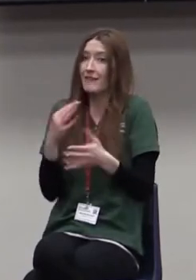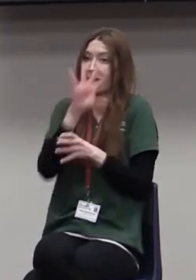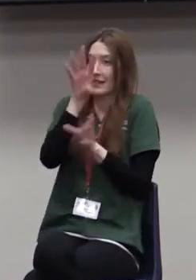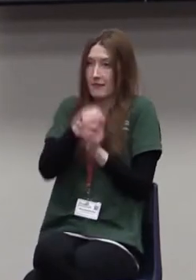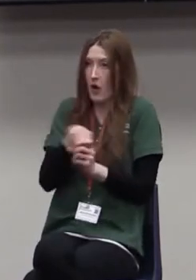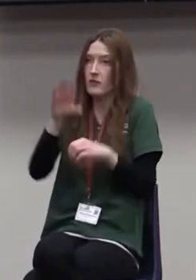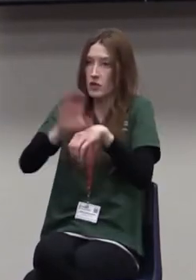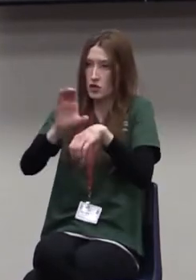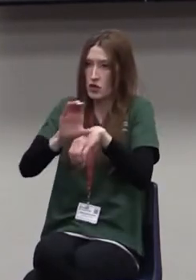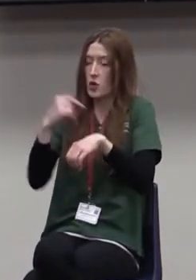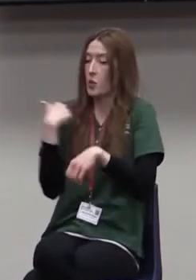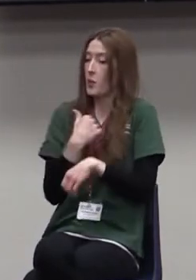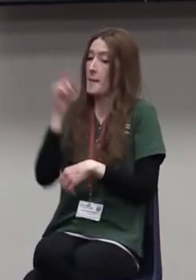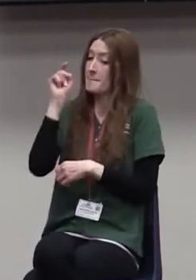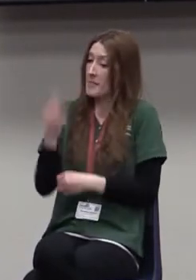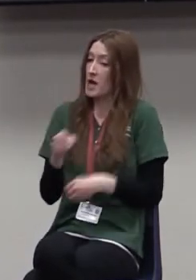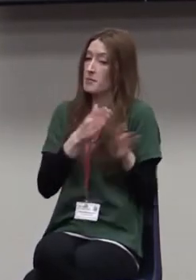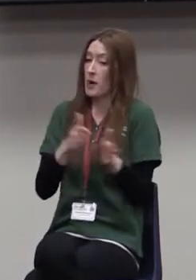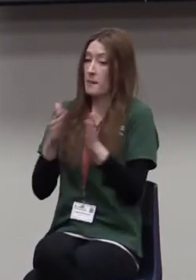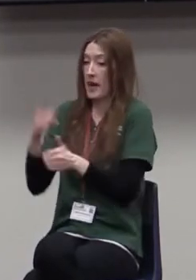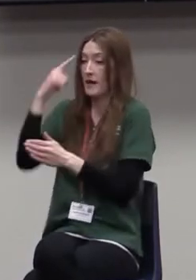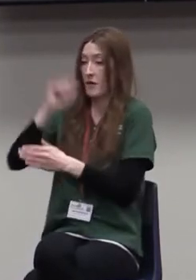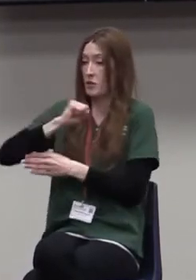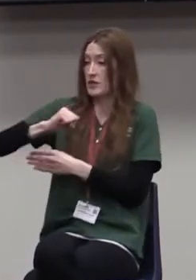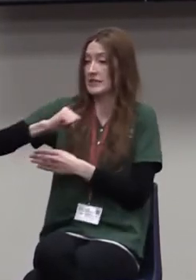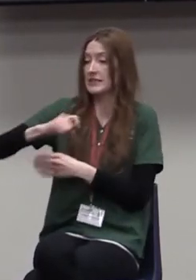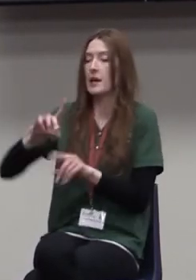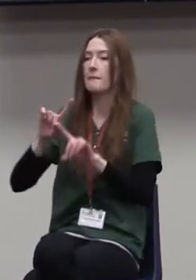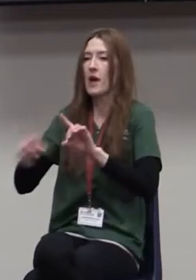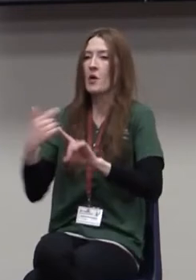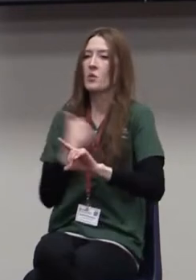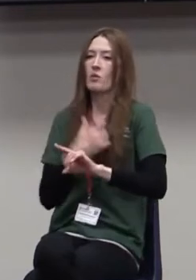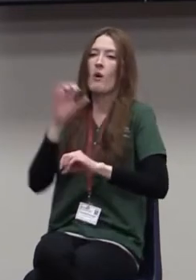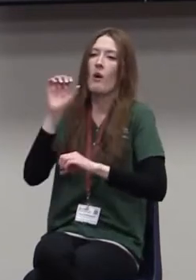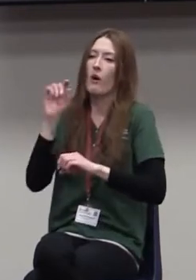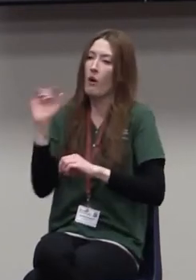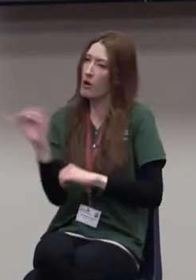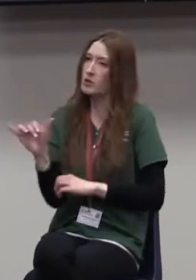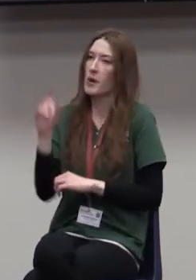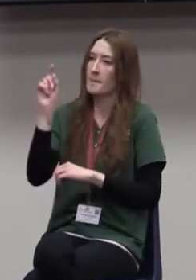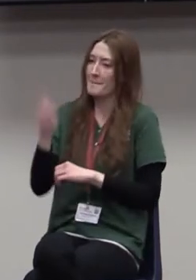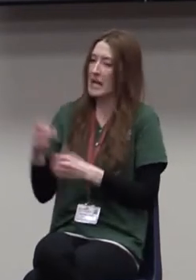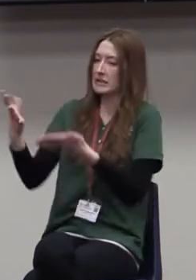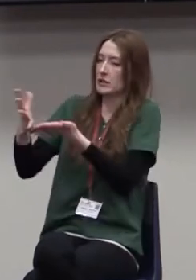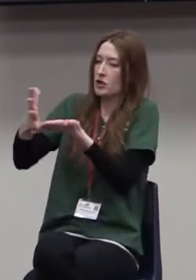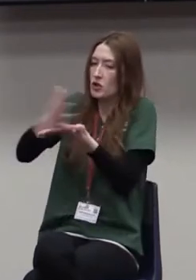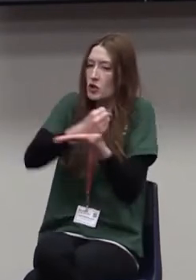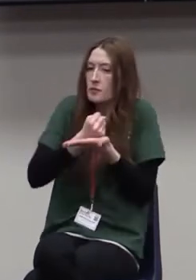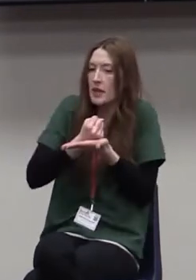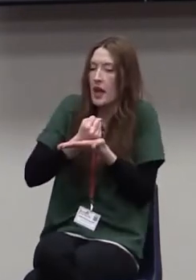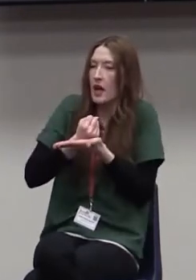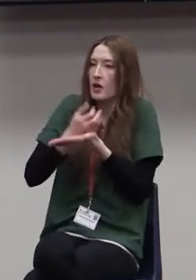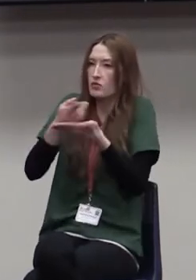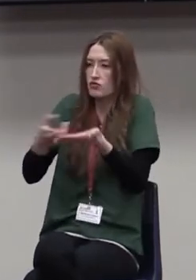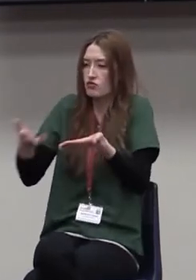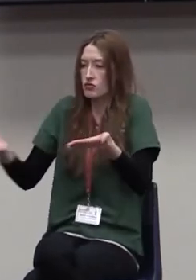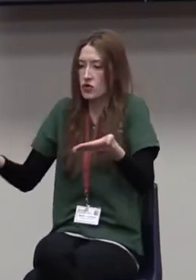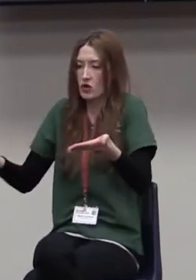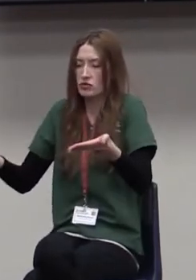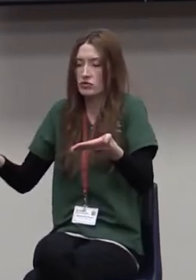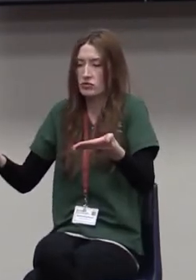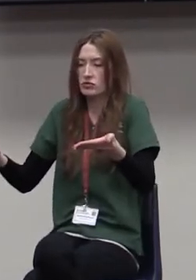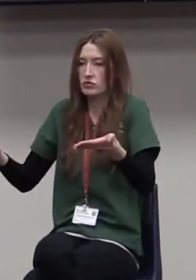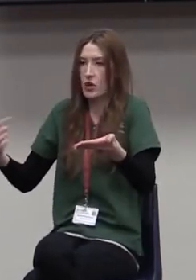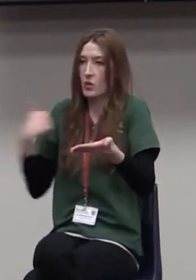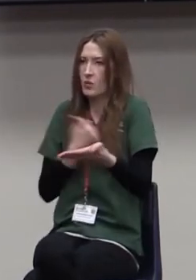for resistance and we have to be able to assess our resources. And resources are far more than just financial resources. We're talking about the